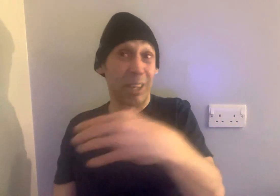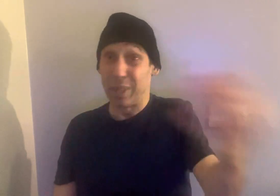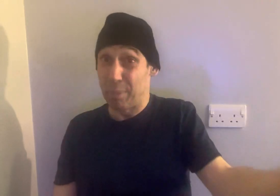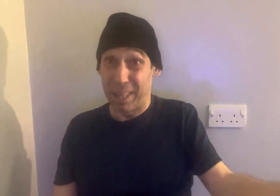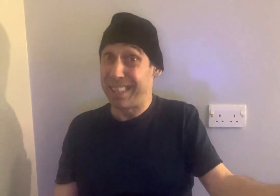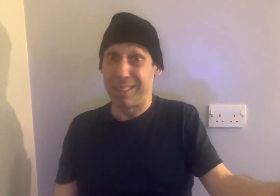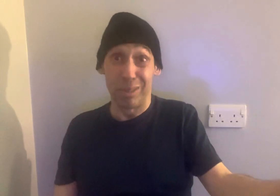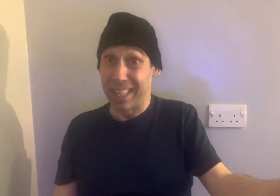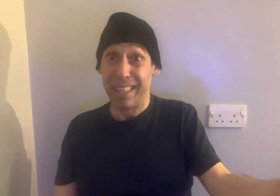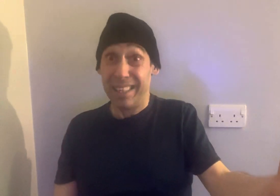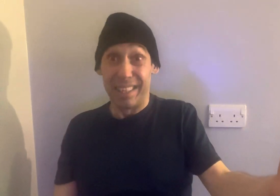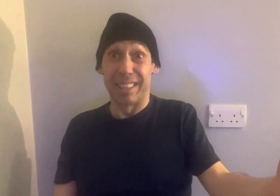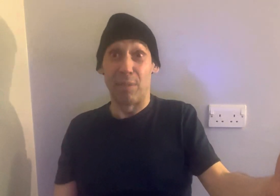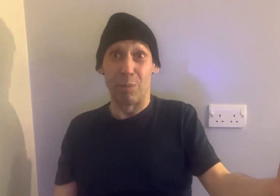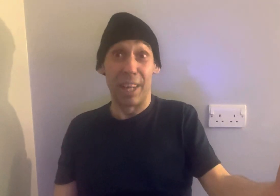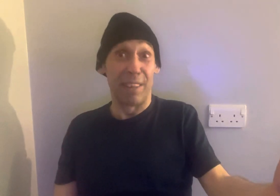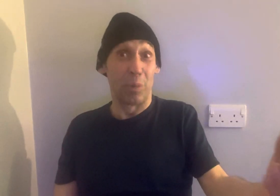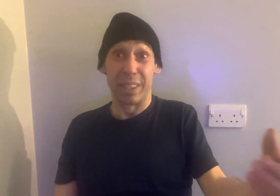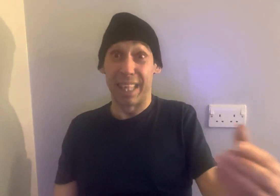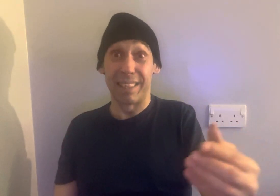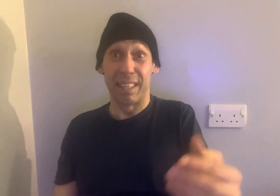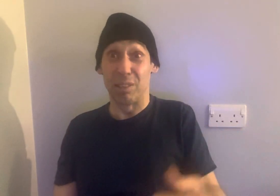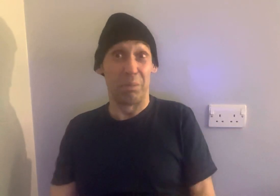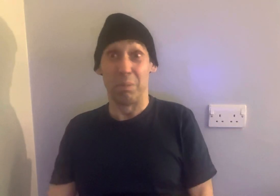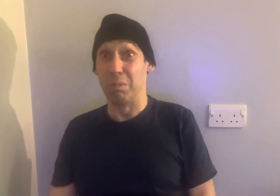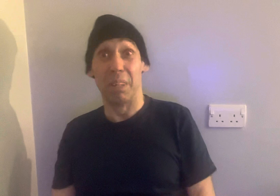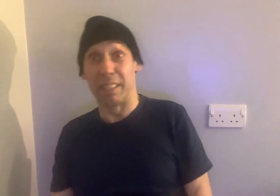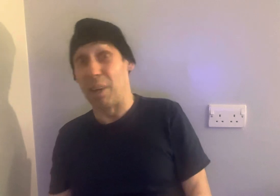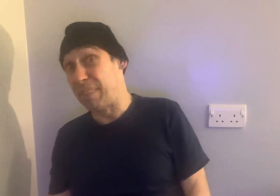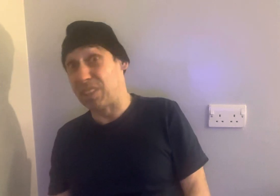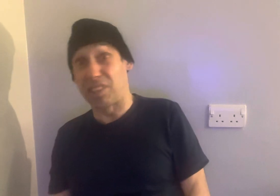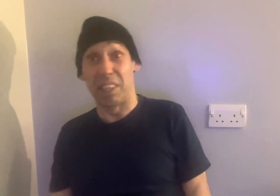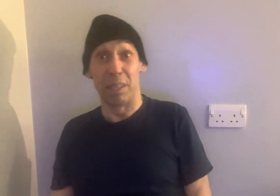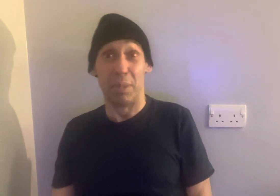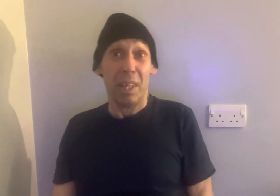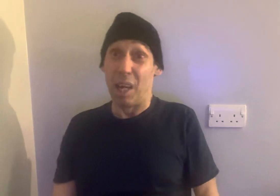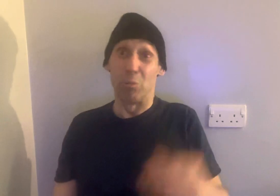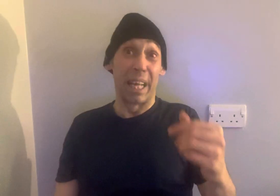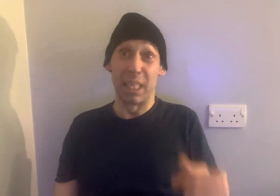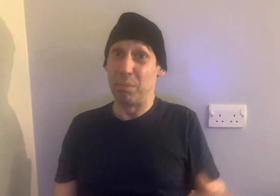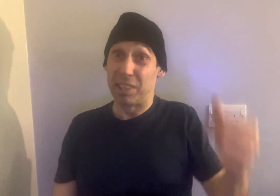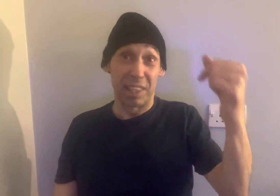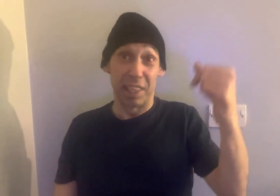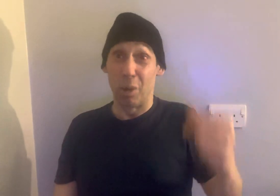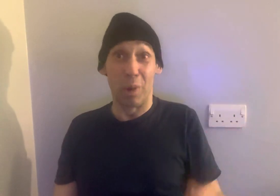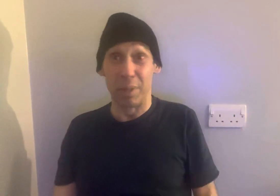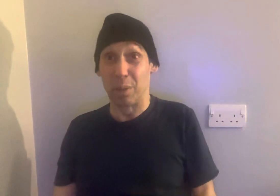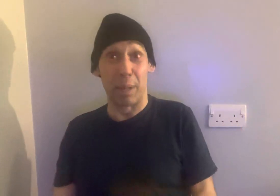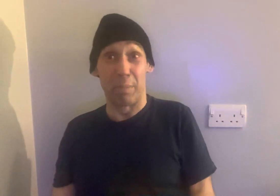don't get paid, do they? Let's have it right. Everyone takes it as a normal. I haven't seen him. I rang him. He said, yeah, don't worry. I'll get back.